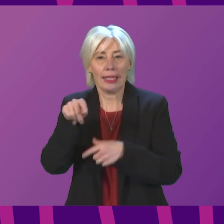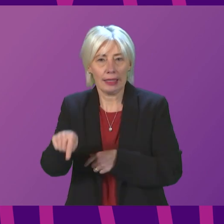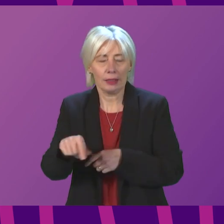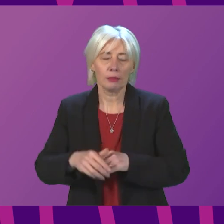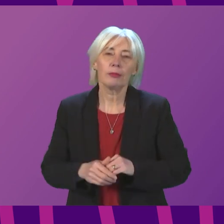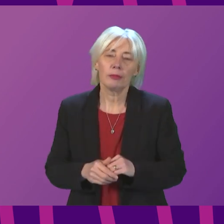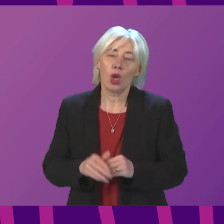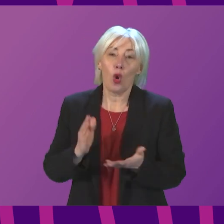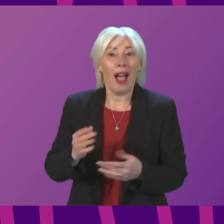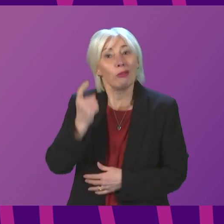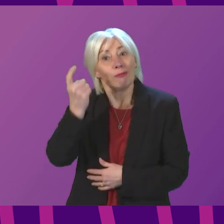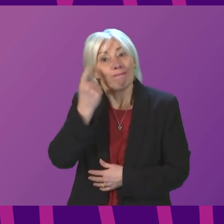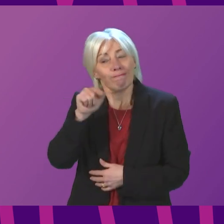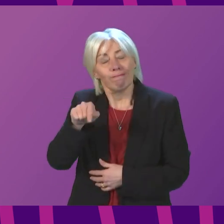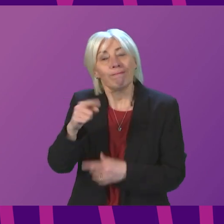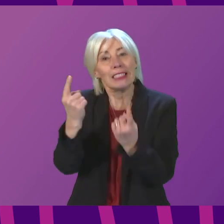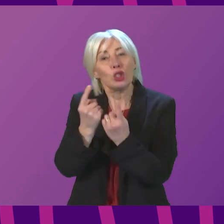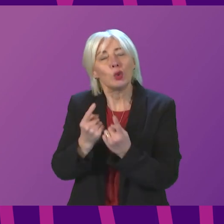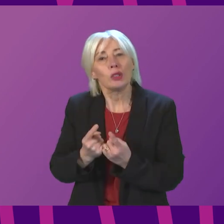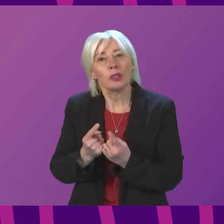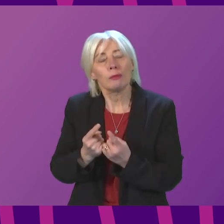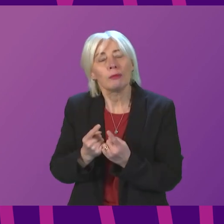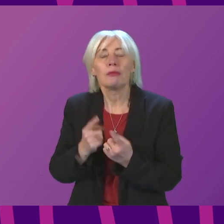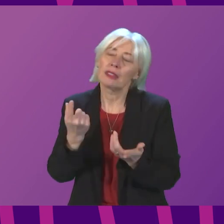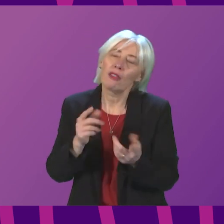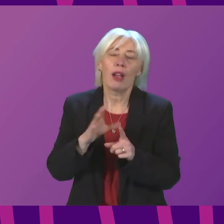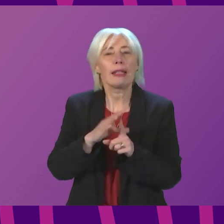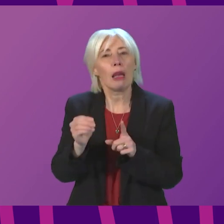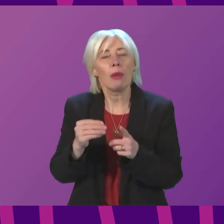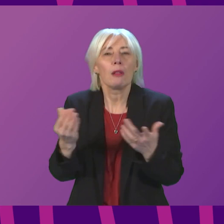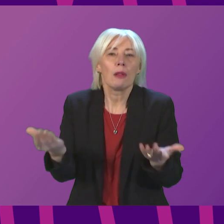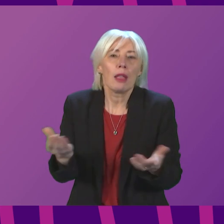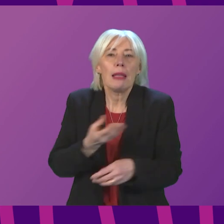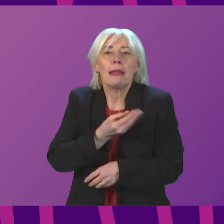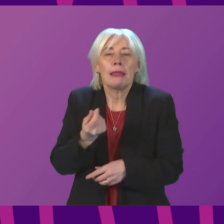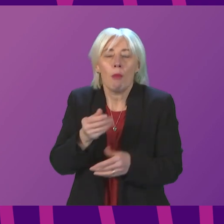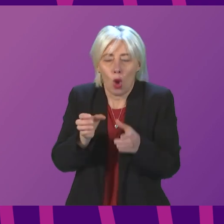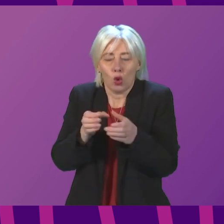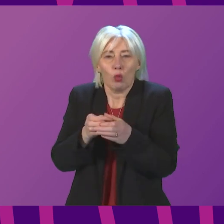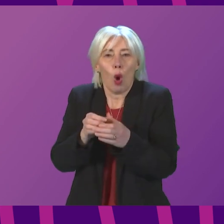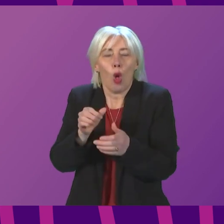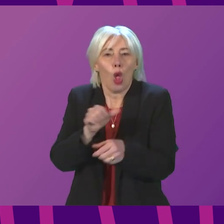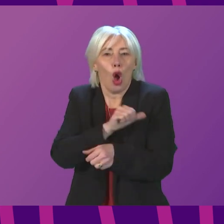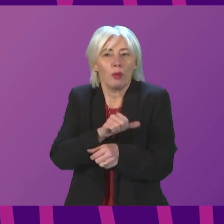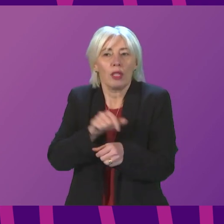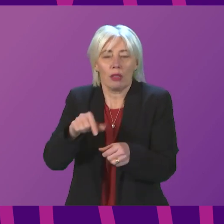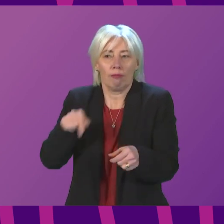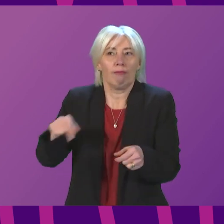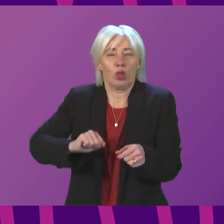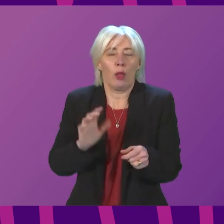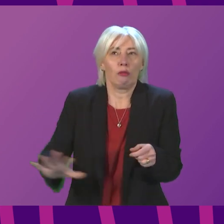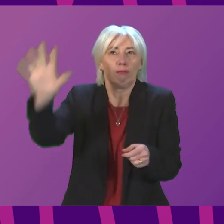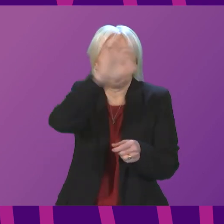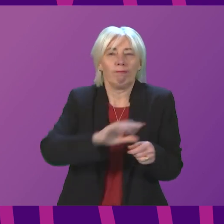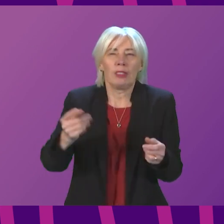have to consider these issues carefully. So, for example, in some of the smaller units in our country, sometimes